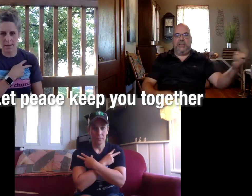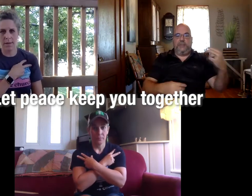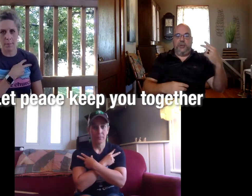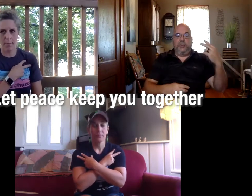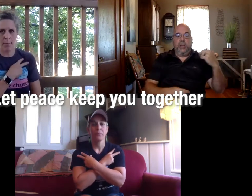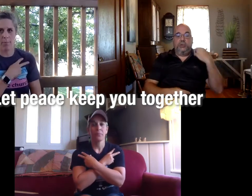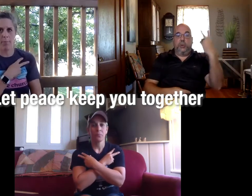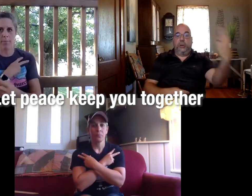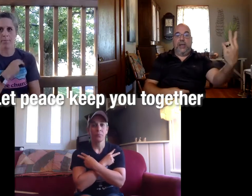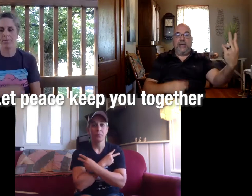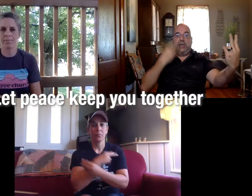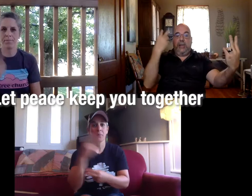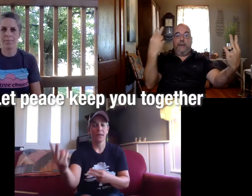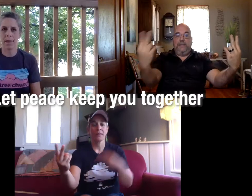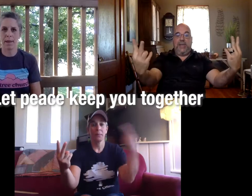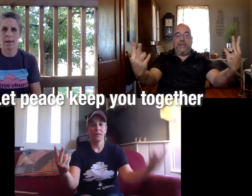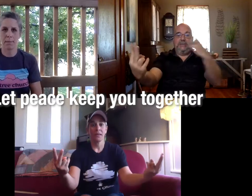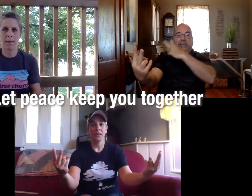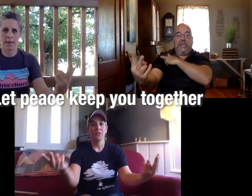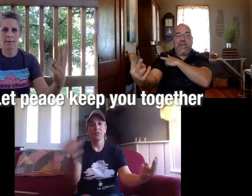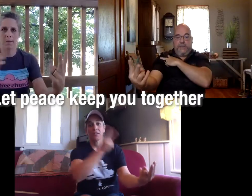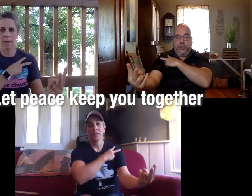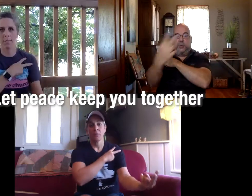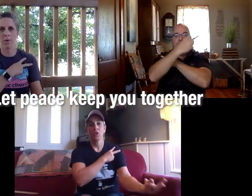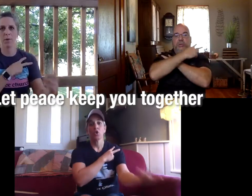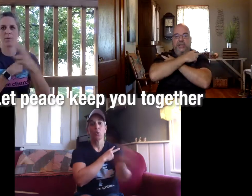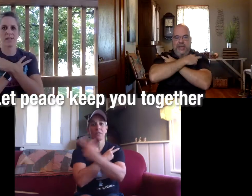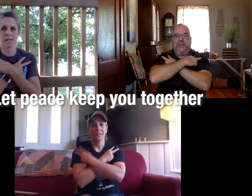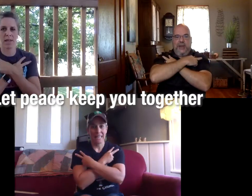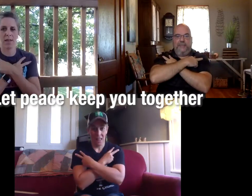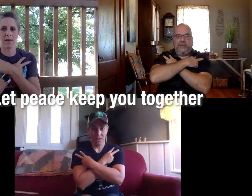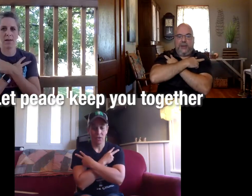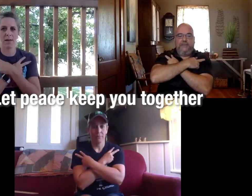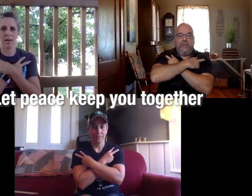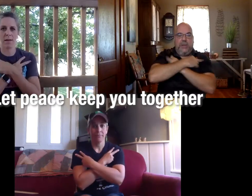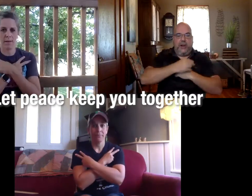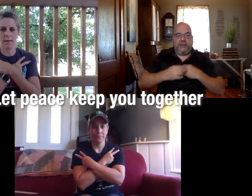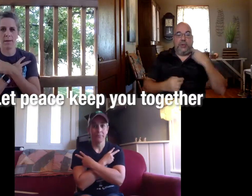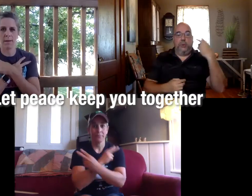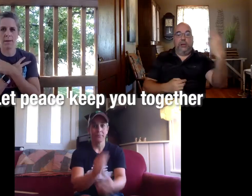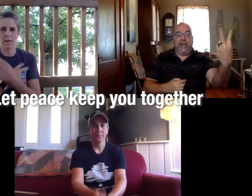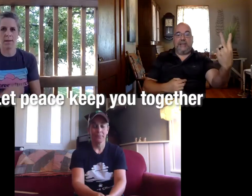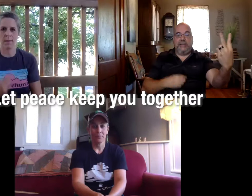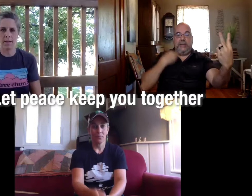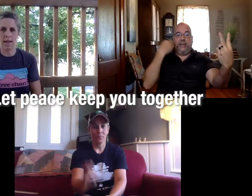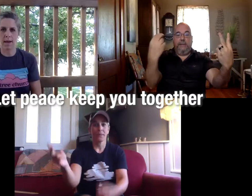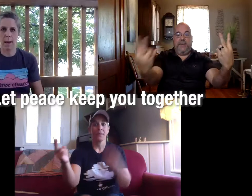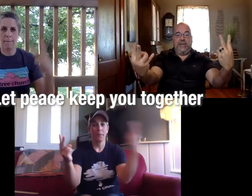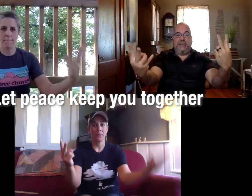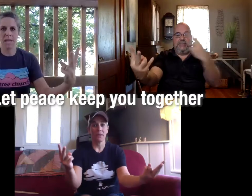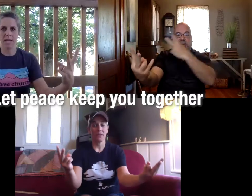first one is keep you so let peace keep you together yeah that's right all right so let